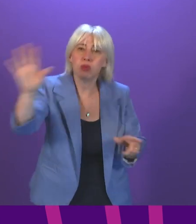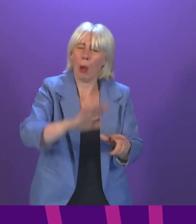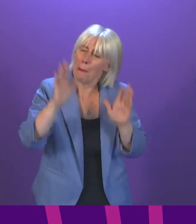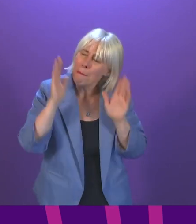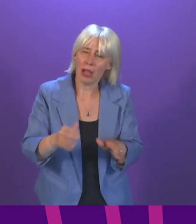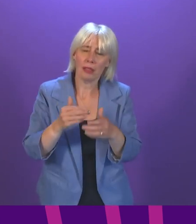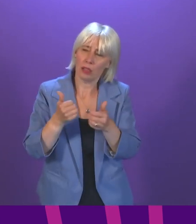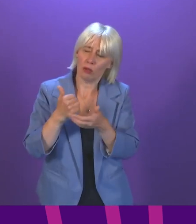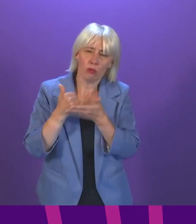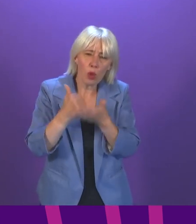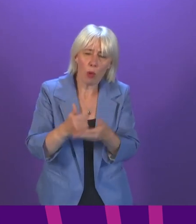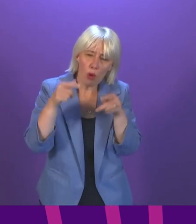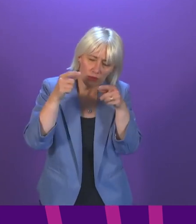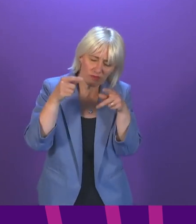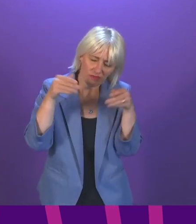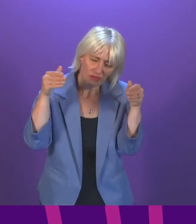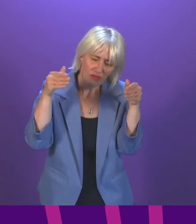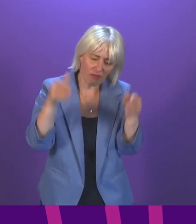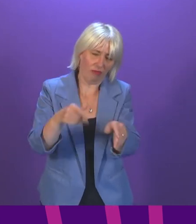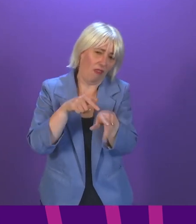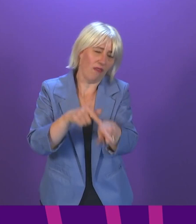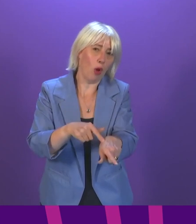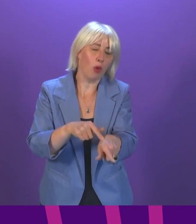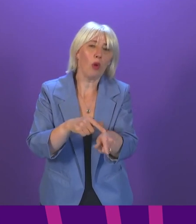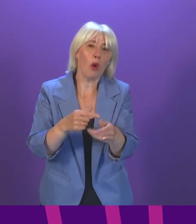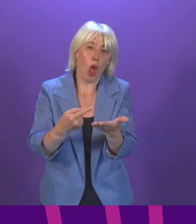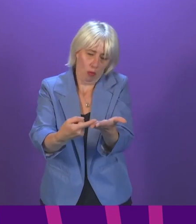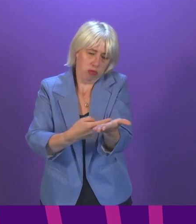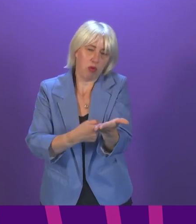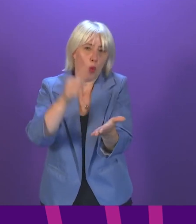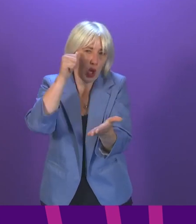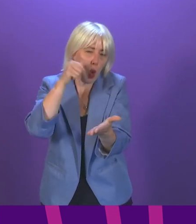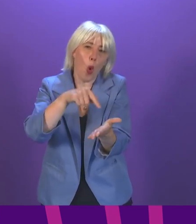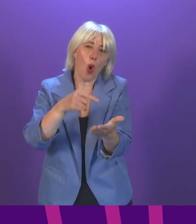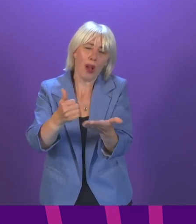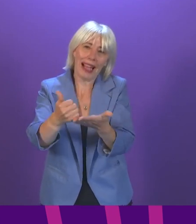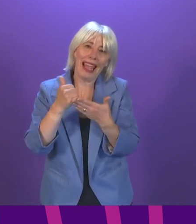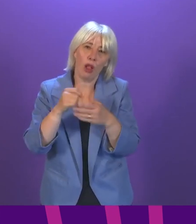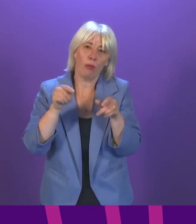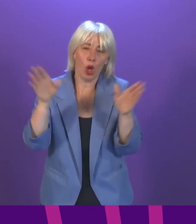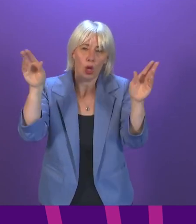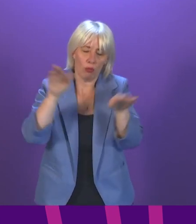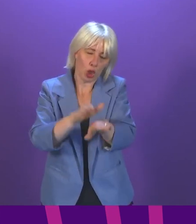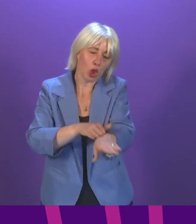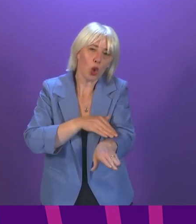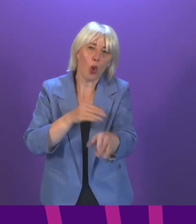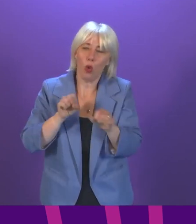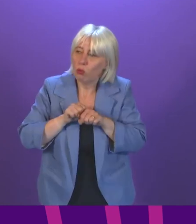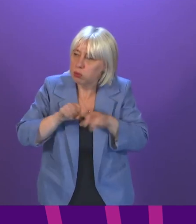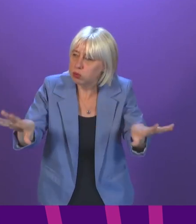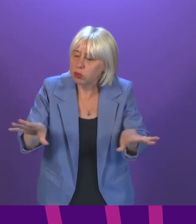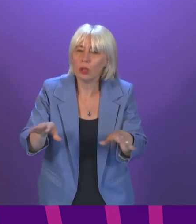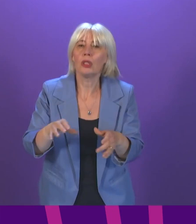everyone to continue to stick to the basic mitigations that we know are effective in helping to slow down transmission. Last week, Cabinet